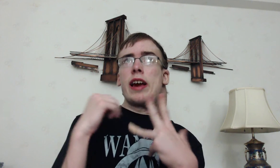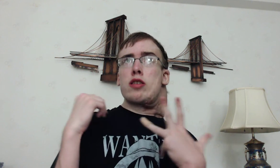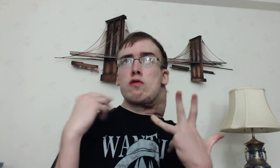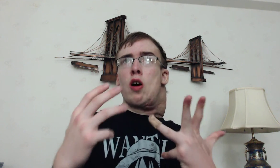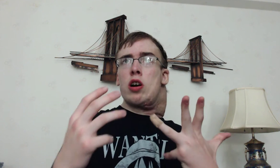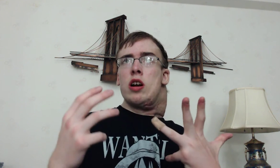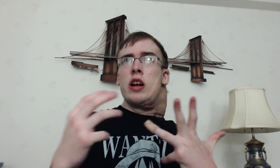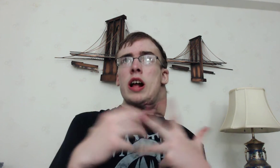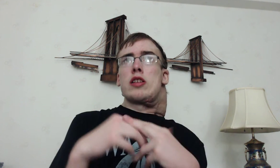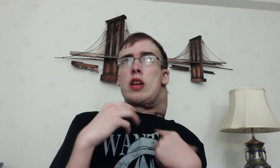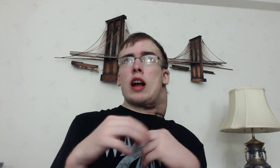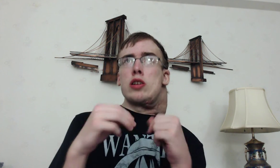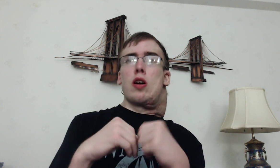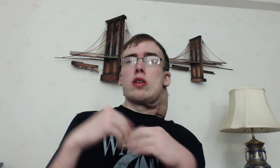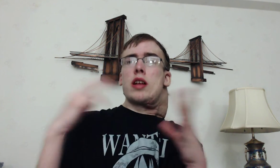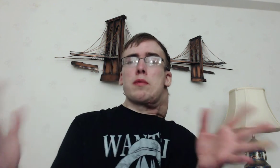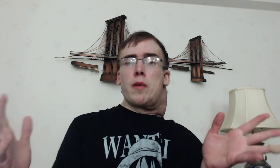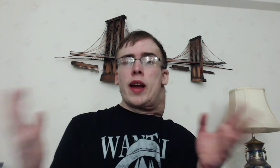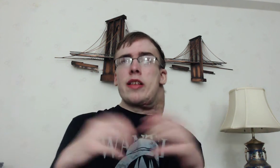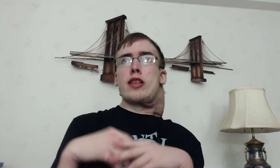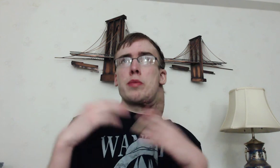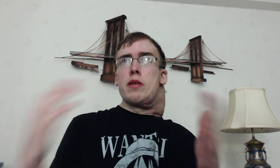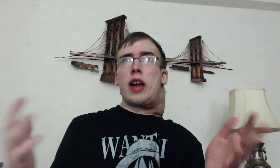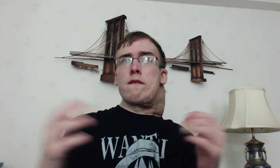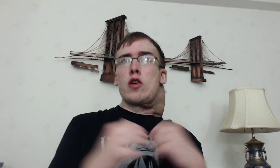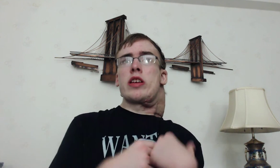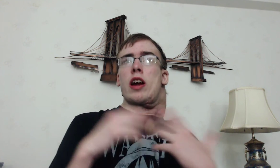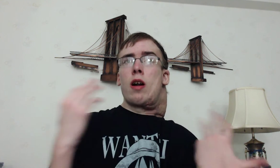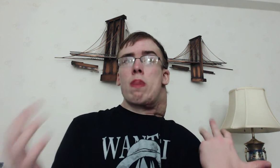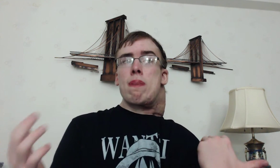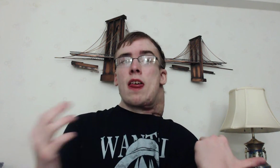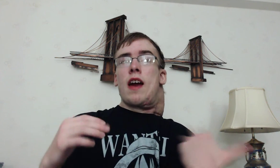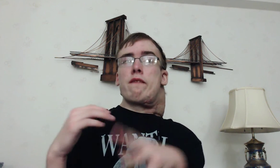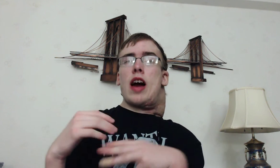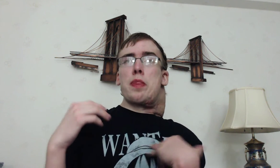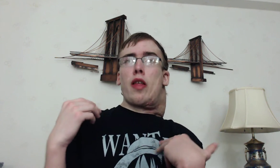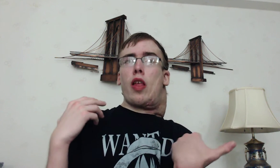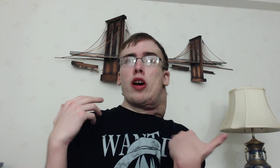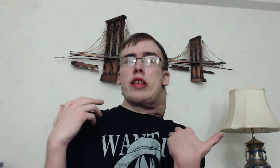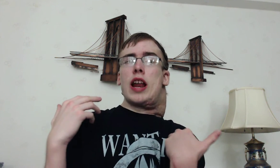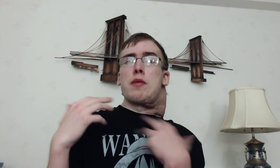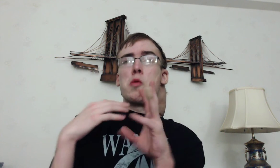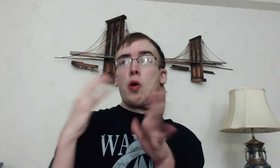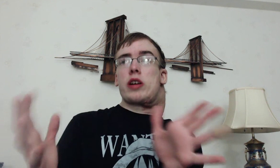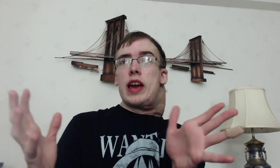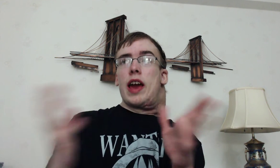stronger They're not going to go their separate ways And disappear again for a year In fact, the likelihood of that even working is